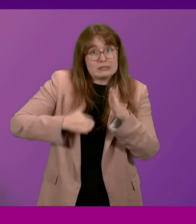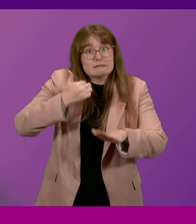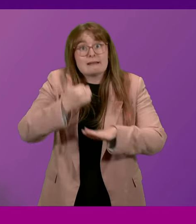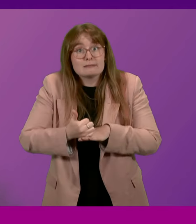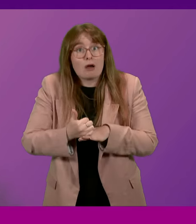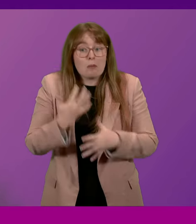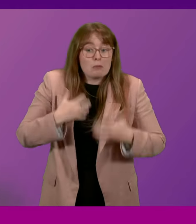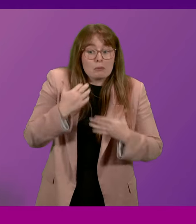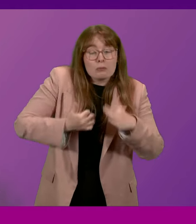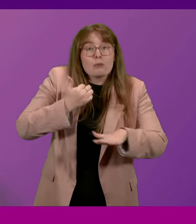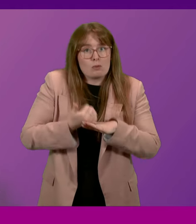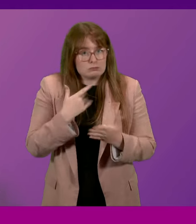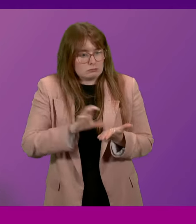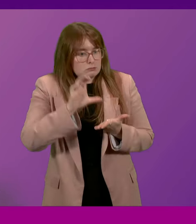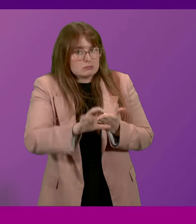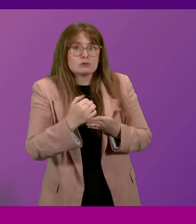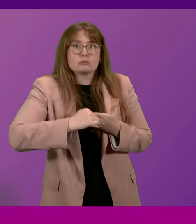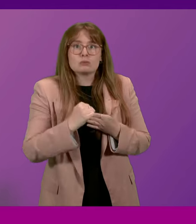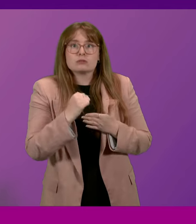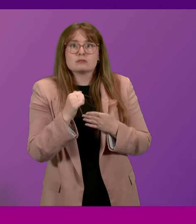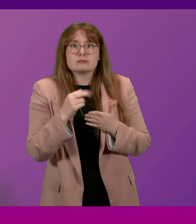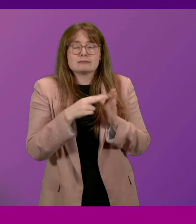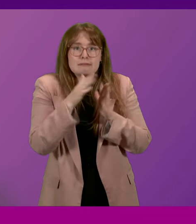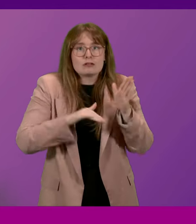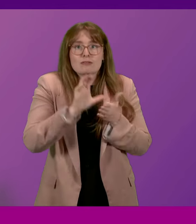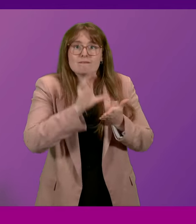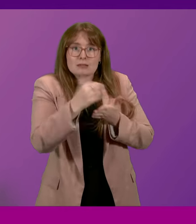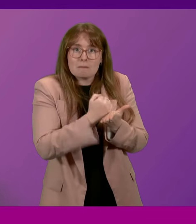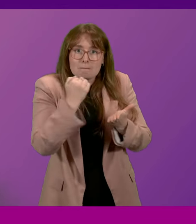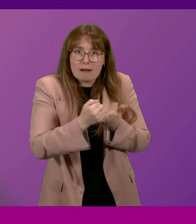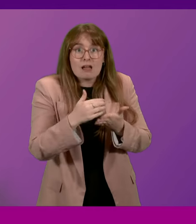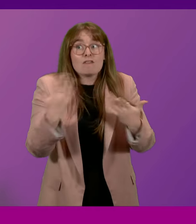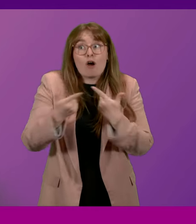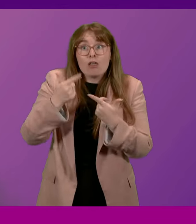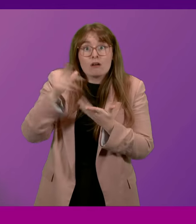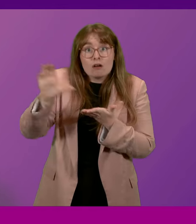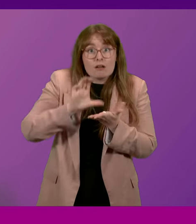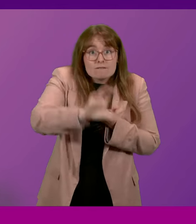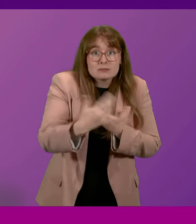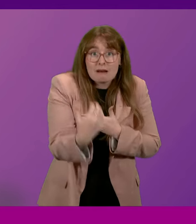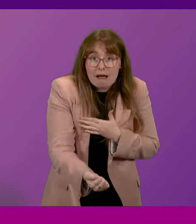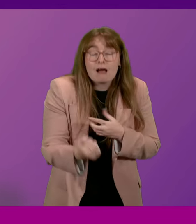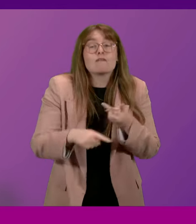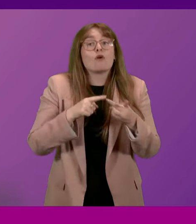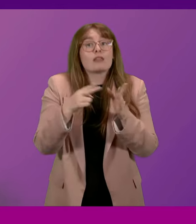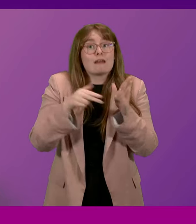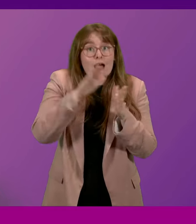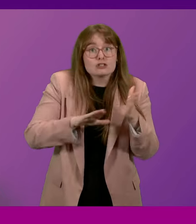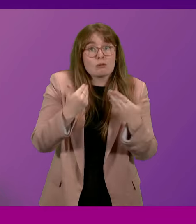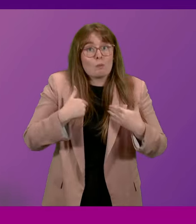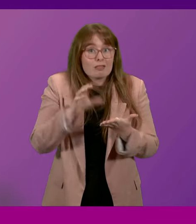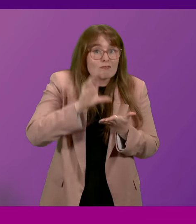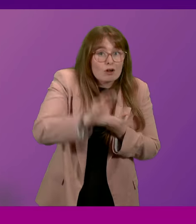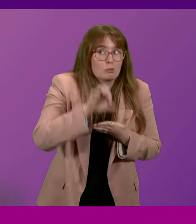we're supporting them with investment from the Scottish National Investment Bank if there's other investment support from GB Energy or the National Wealth Fund we will